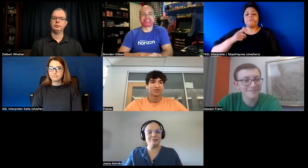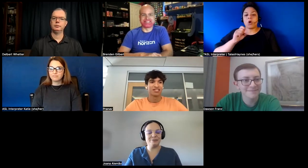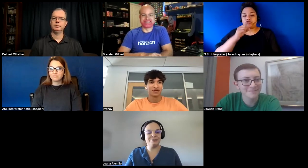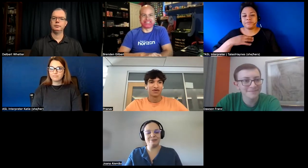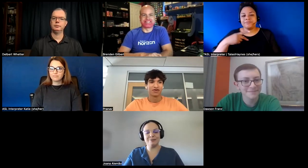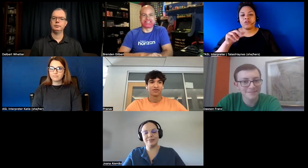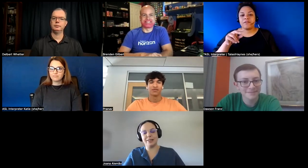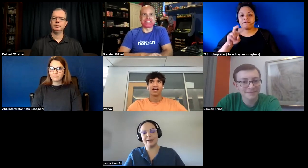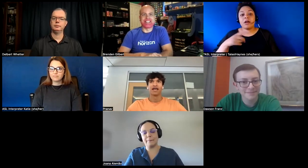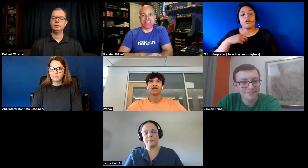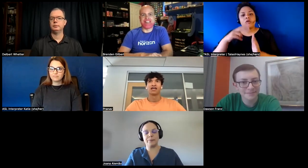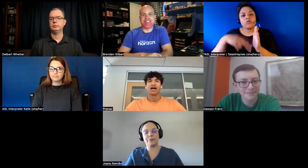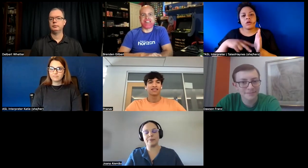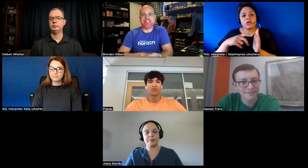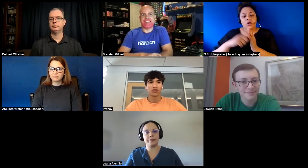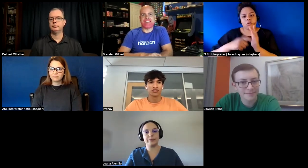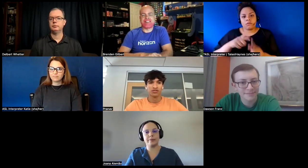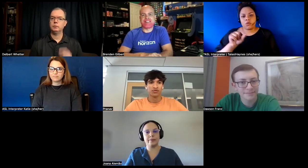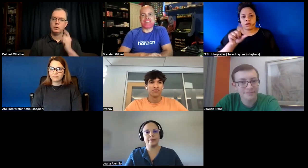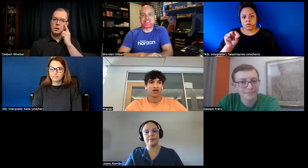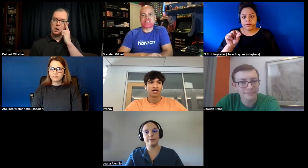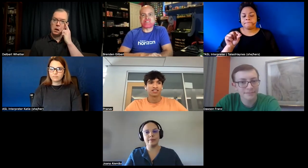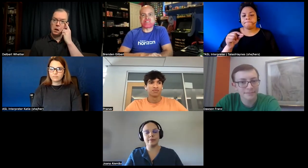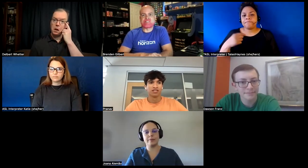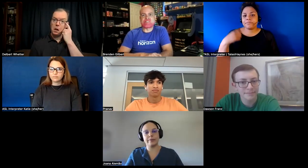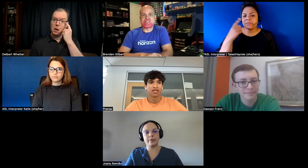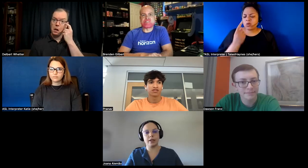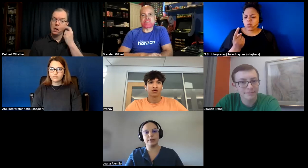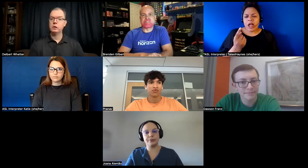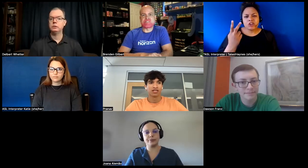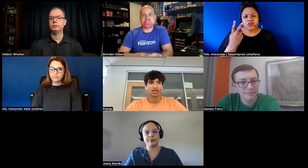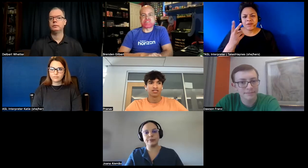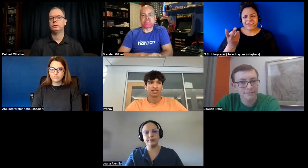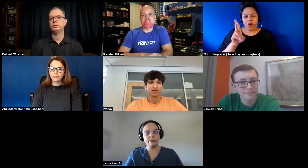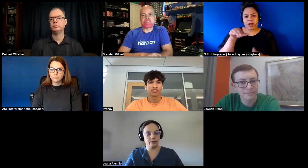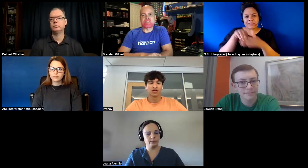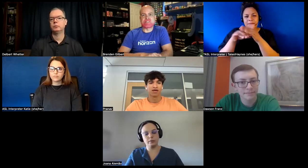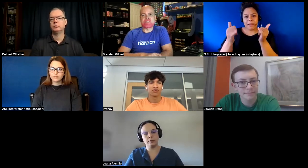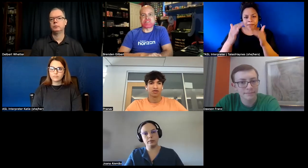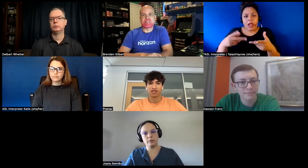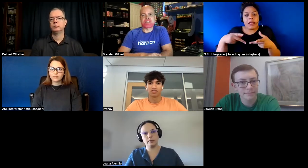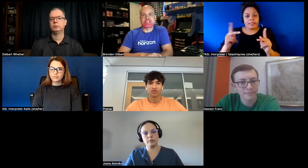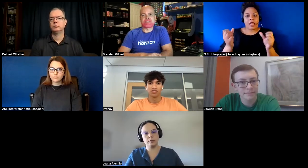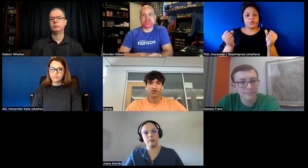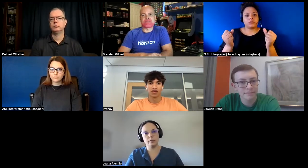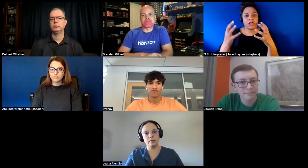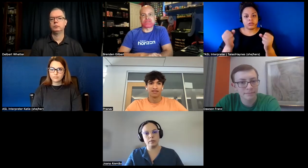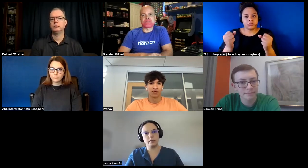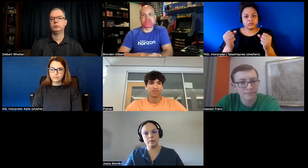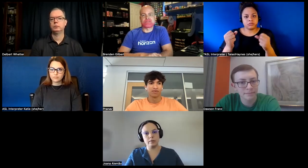2020 article that i think one or two vr accessibility players only allowed sign language um does anyone know if any more have been